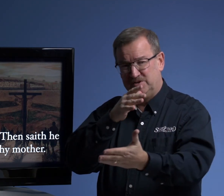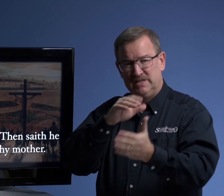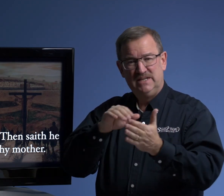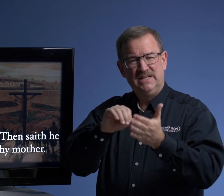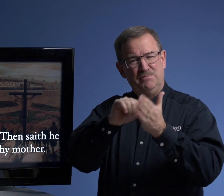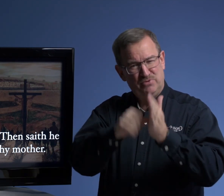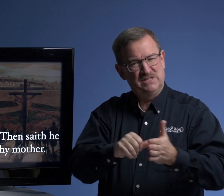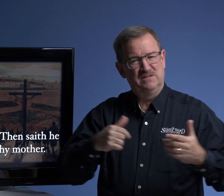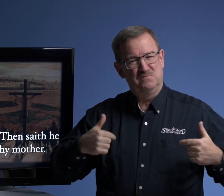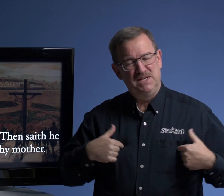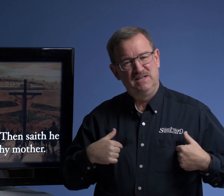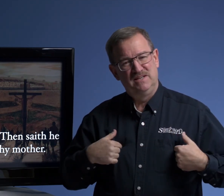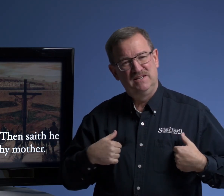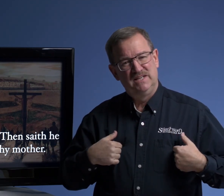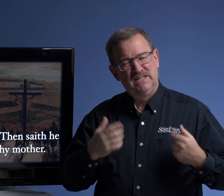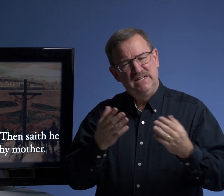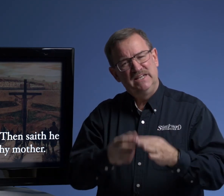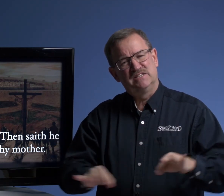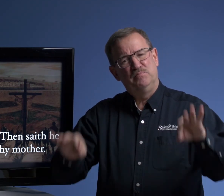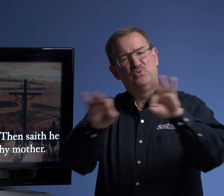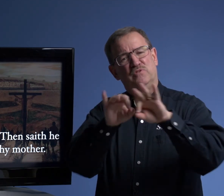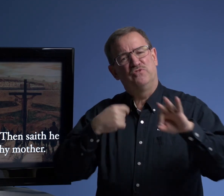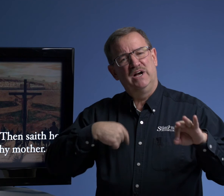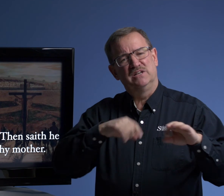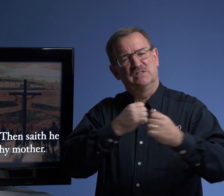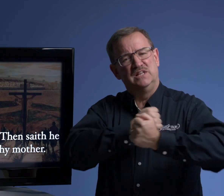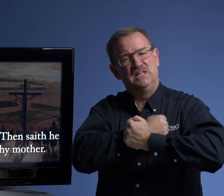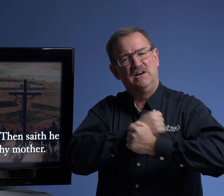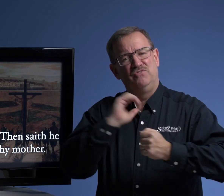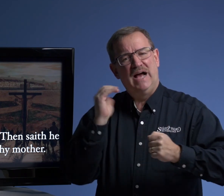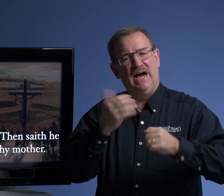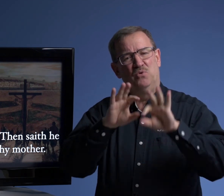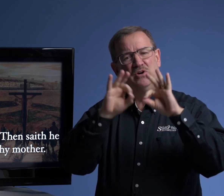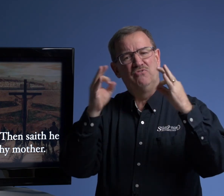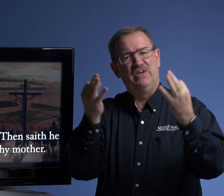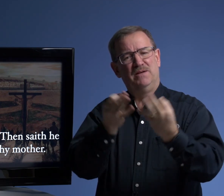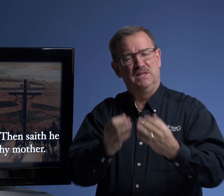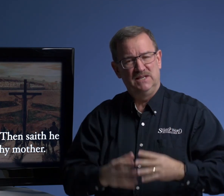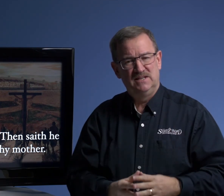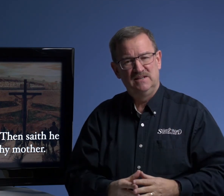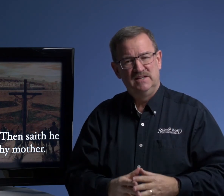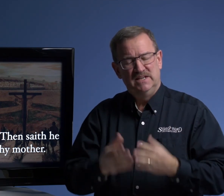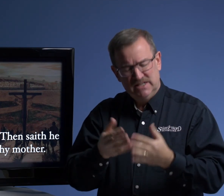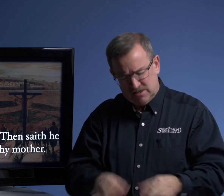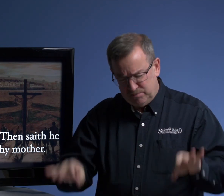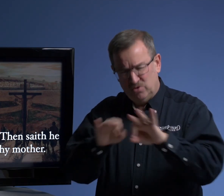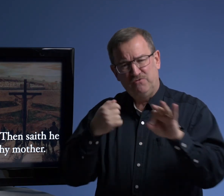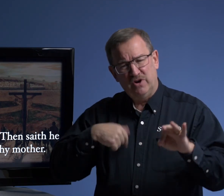impresses me. It's important for us to love our family. It's important for